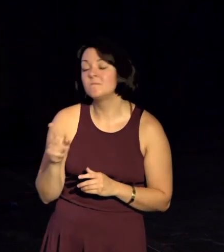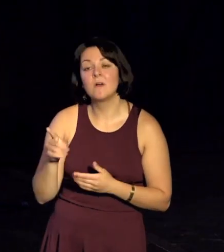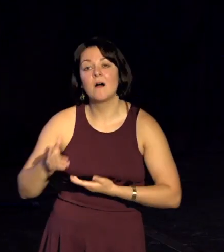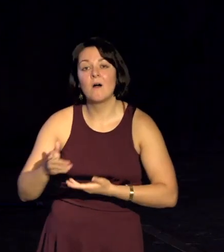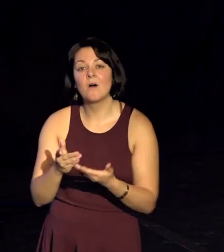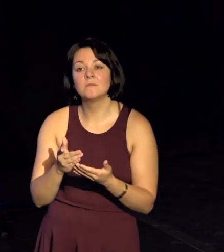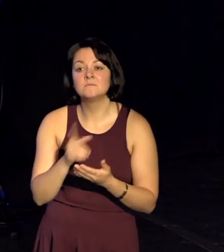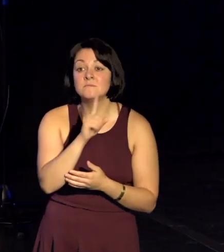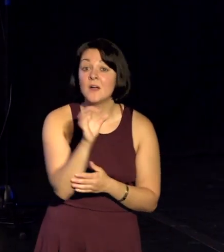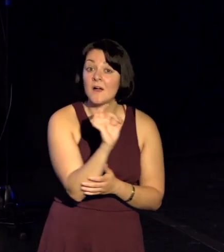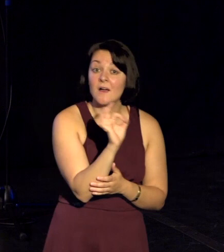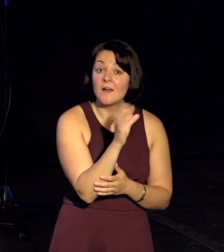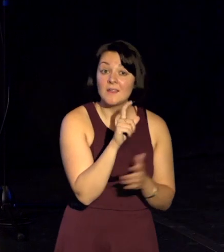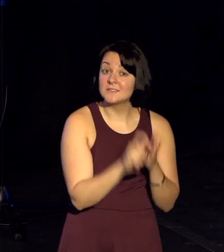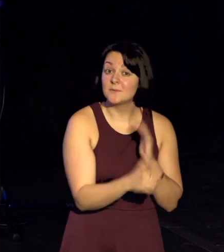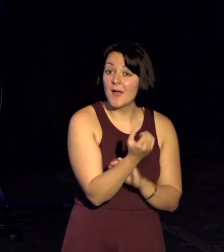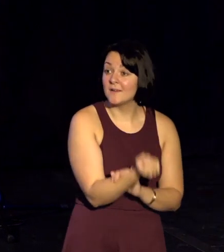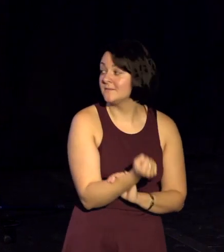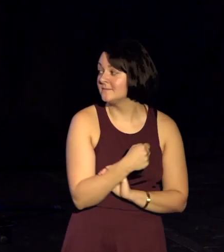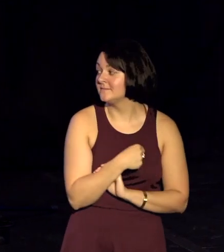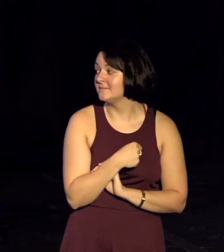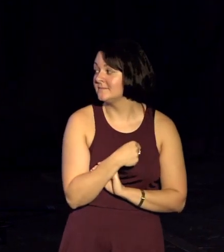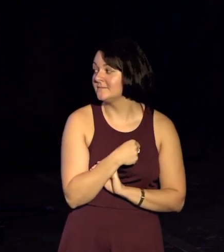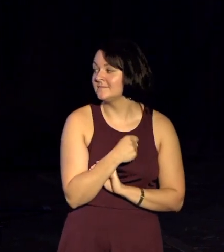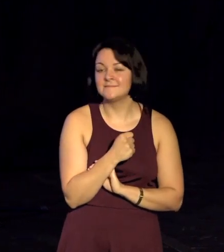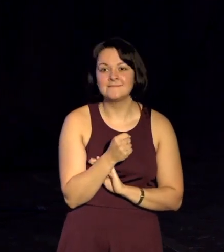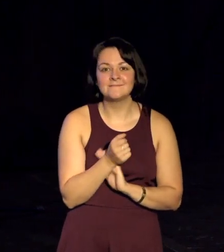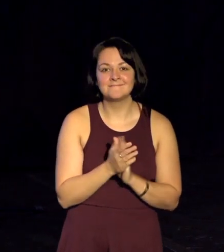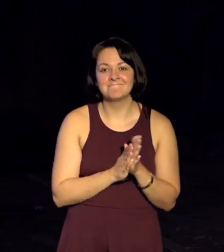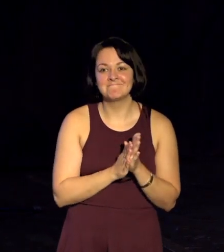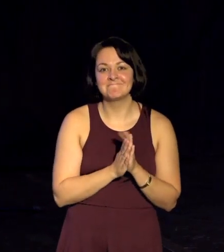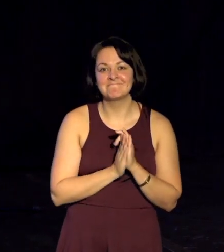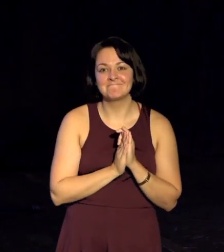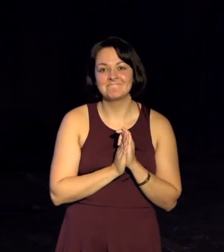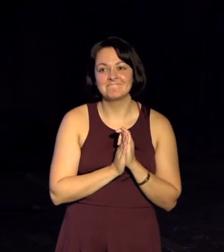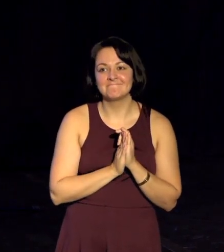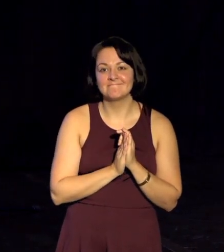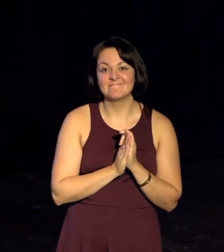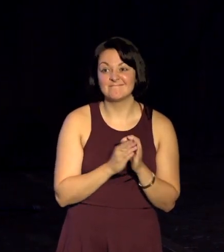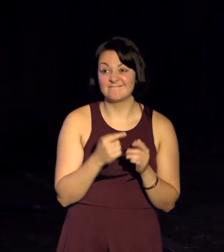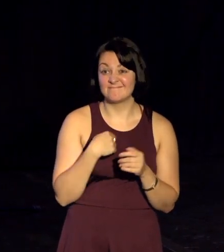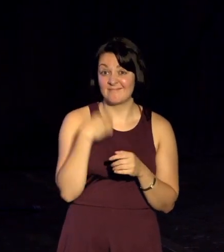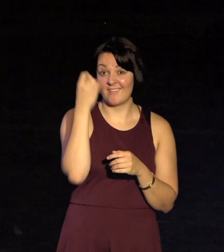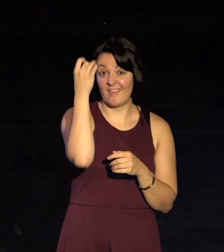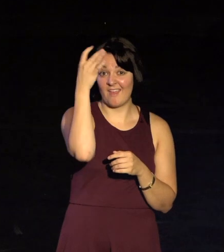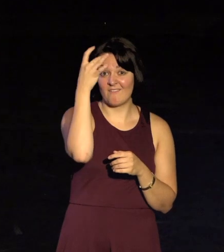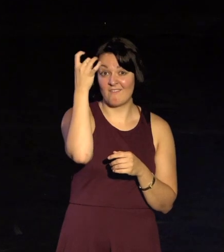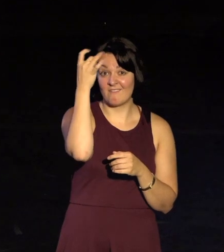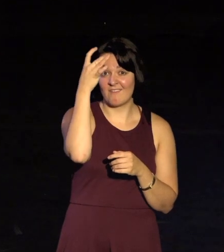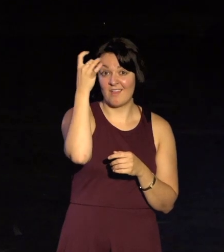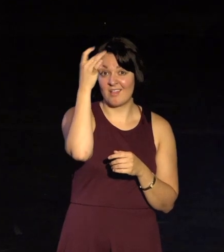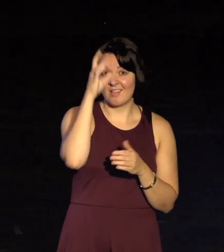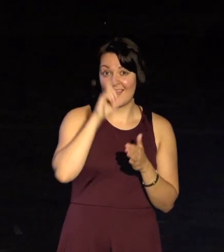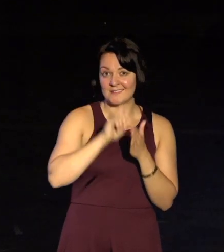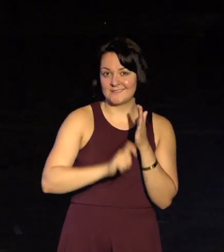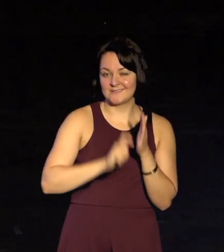those without disabilities, I'm going to forgive every single time you've used a disabled toilet.